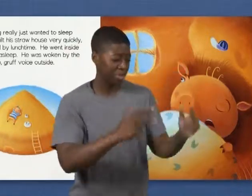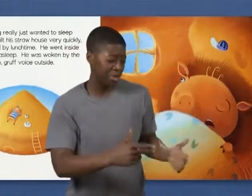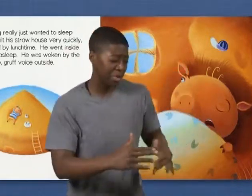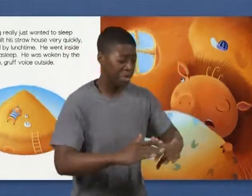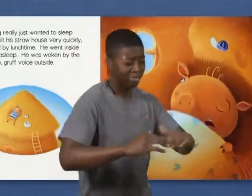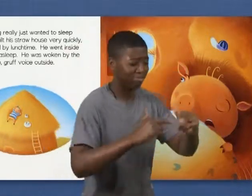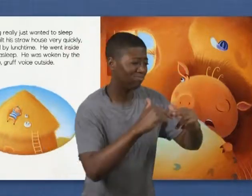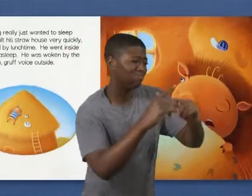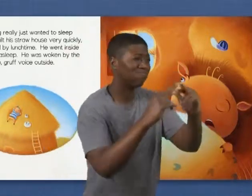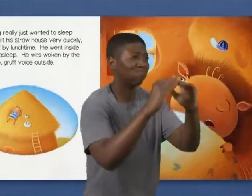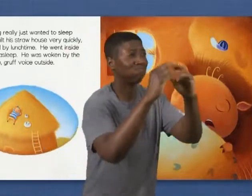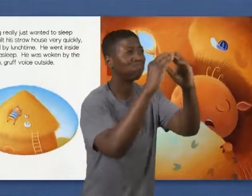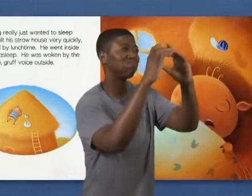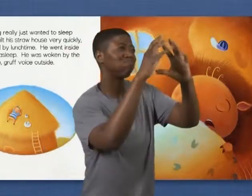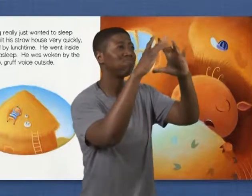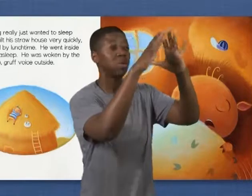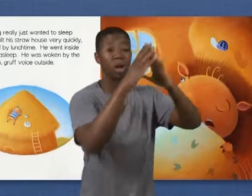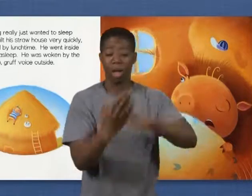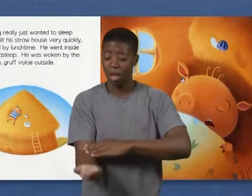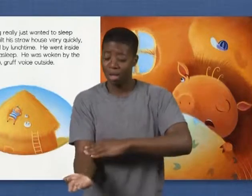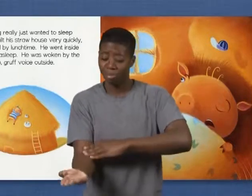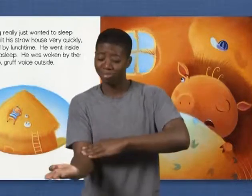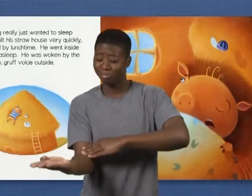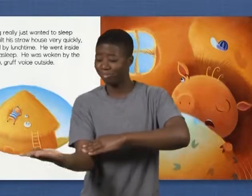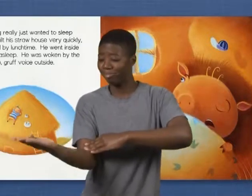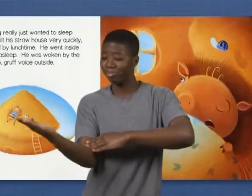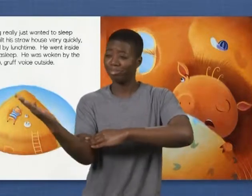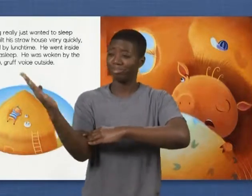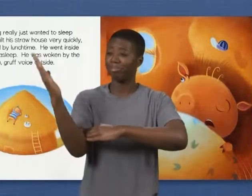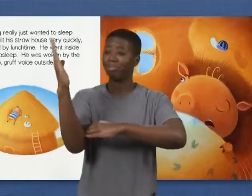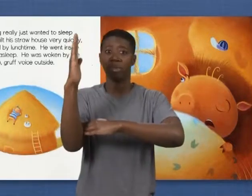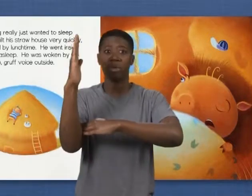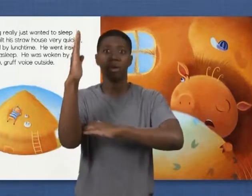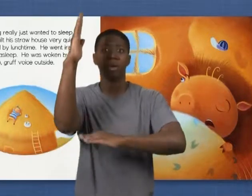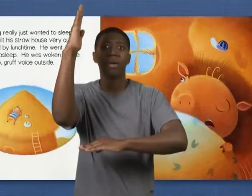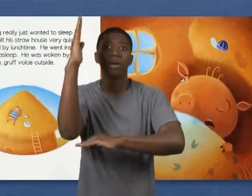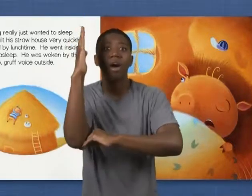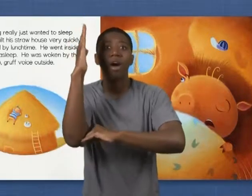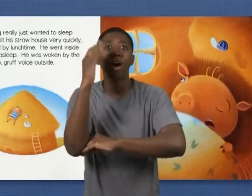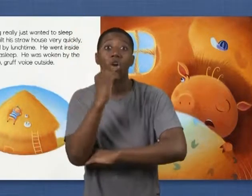He built his straw house very quickly and was finished by lunch time.